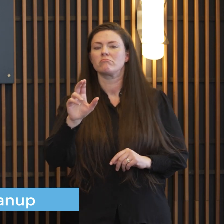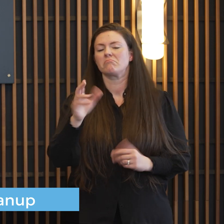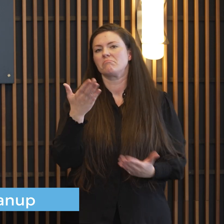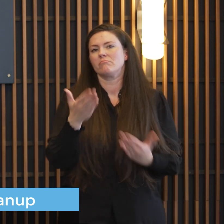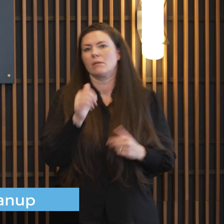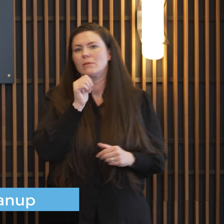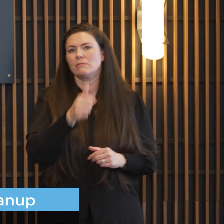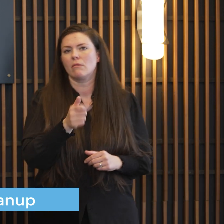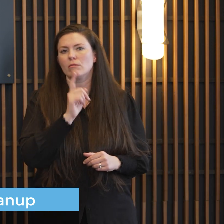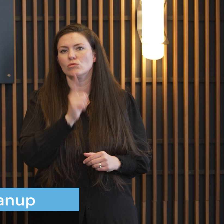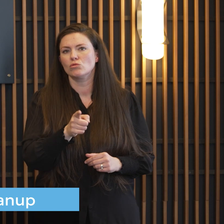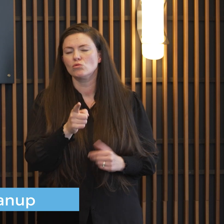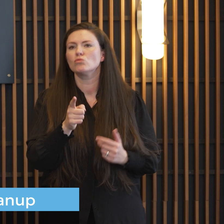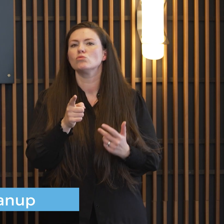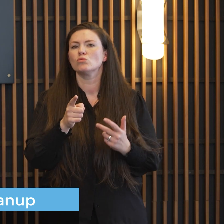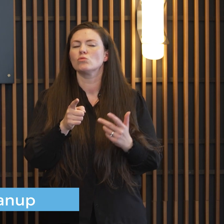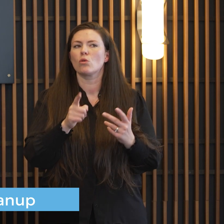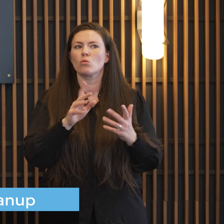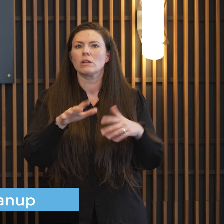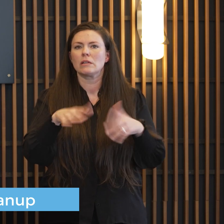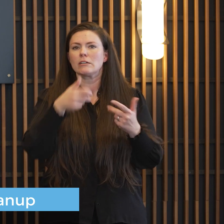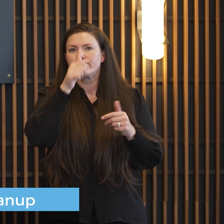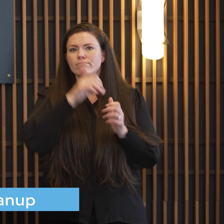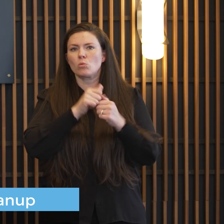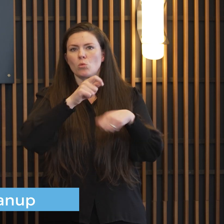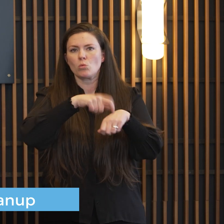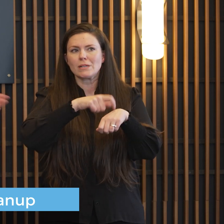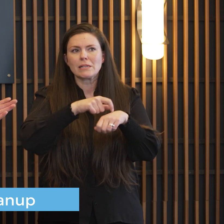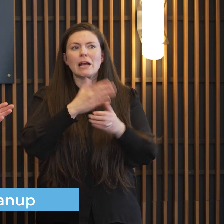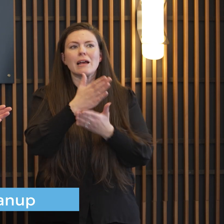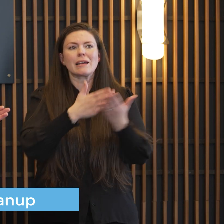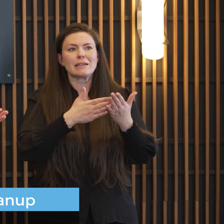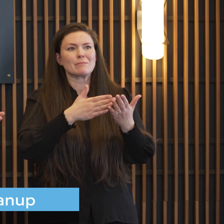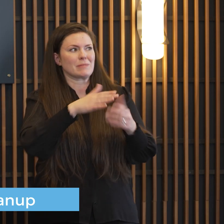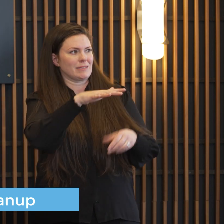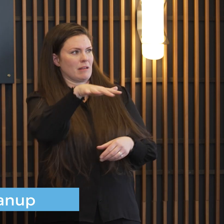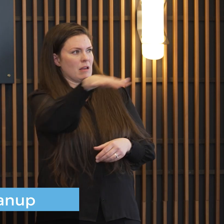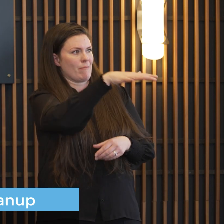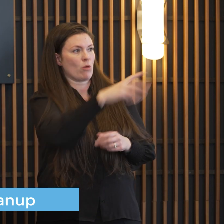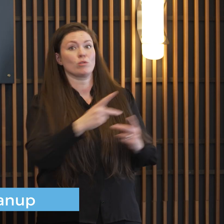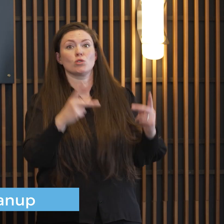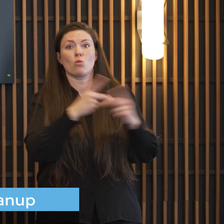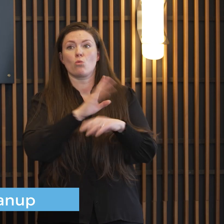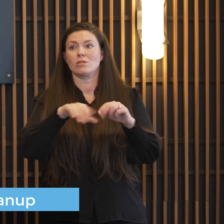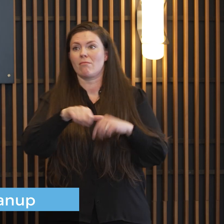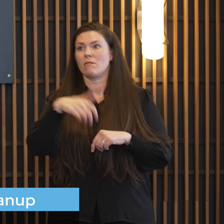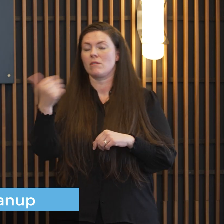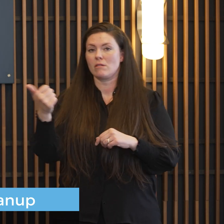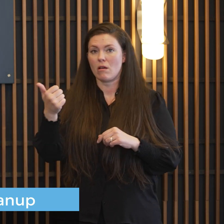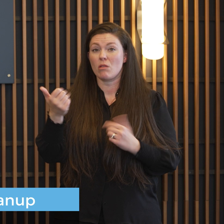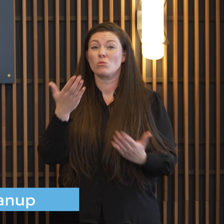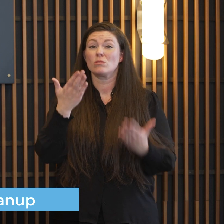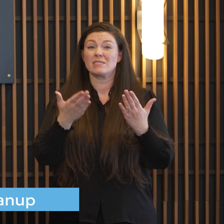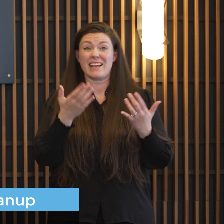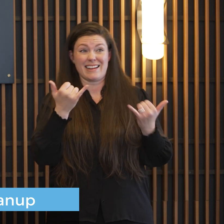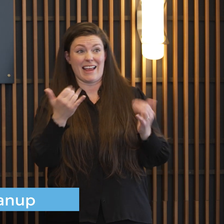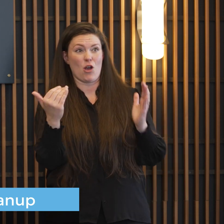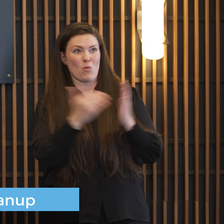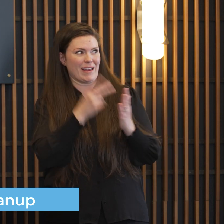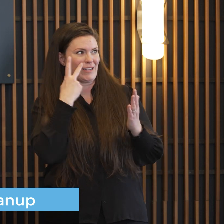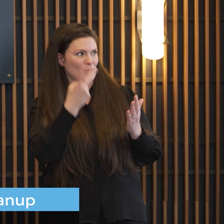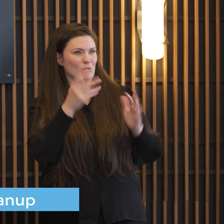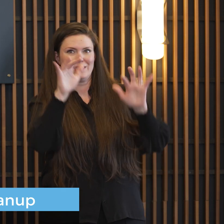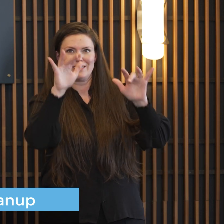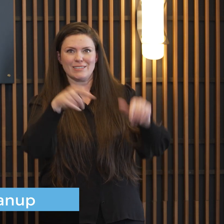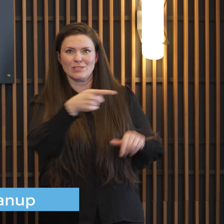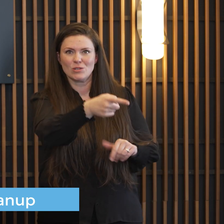into some areas where there may be a little bit more snow or drifted and looking at this right now that it's snowing out we may have to go back onto the emergency routes